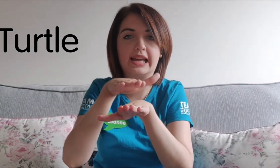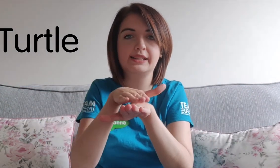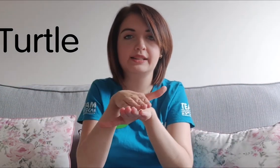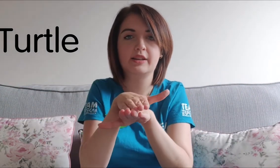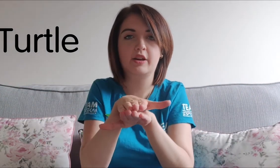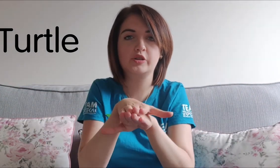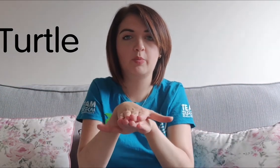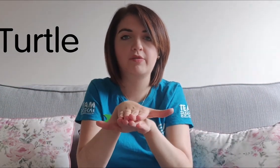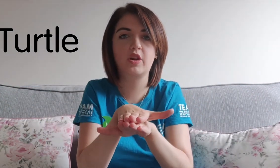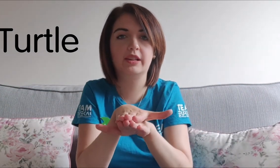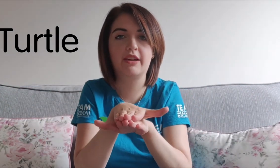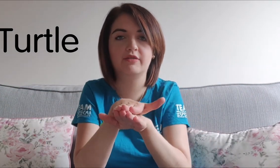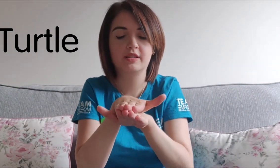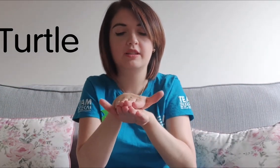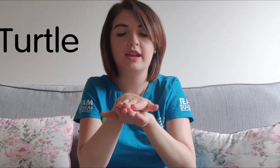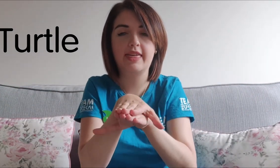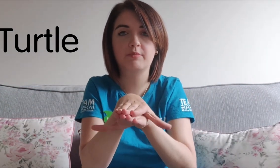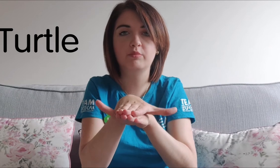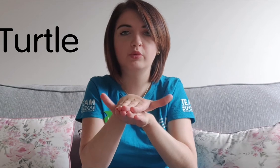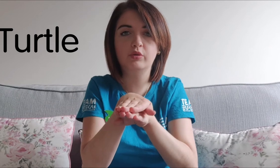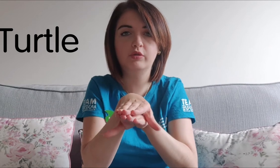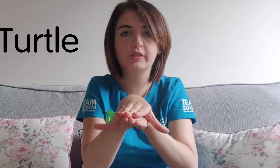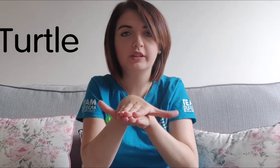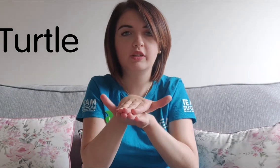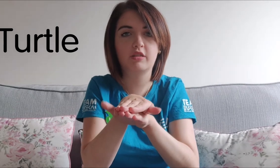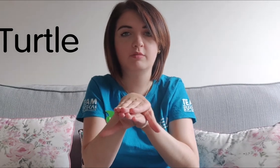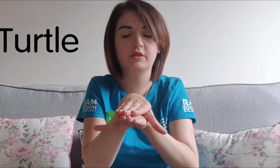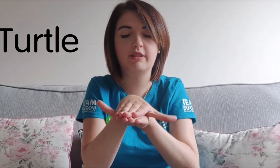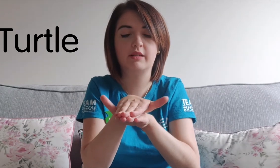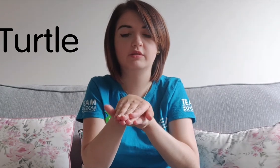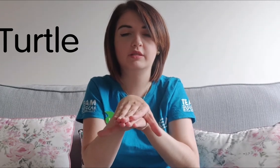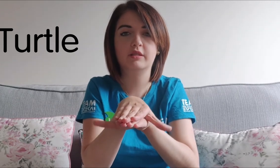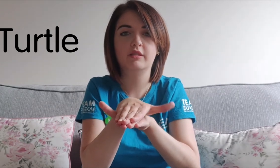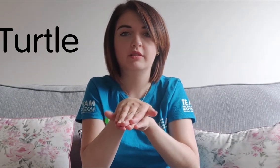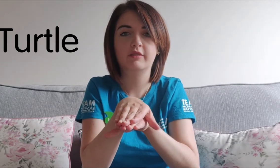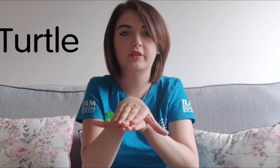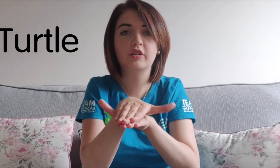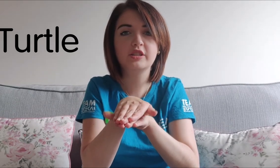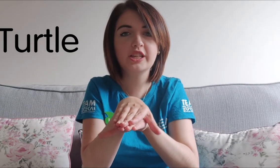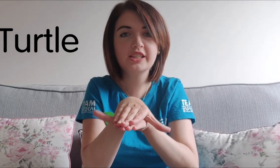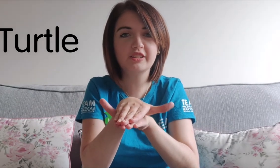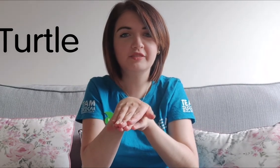hand on top of your left and then move your thumbs around for turtle